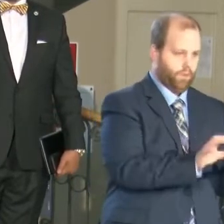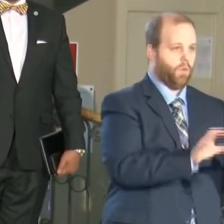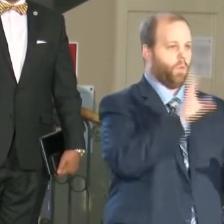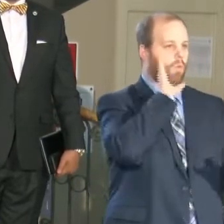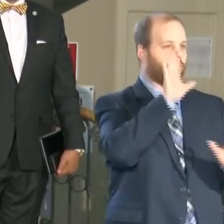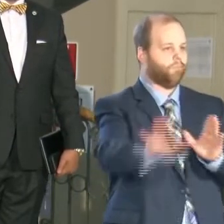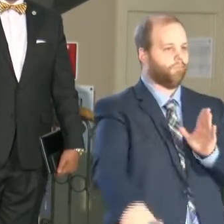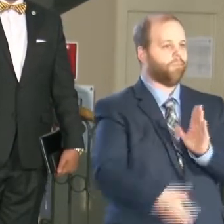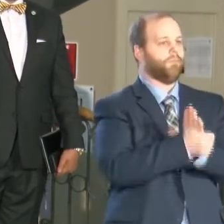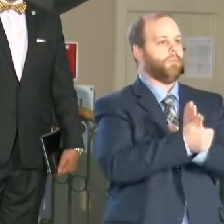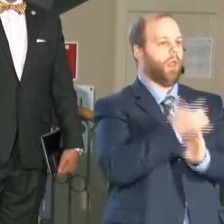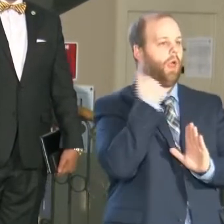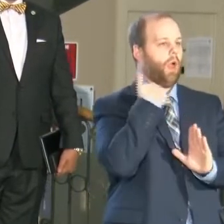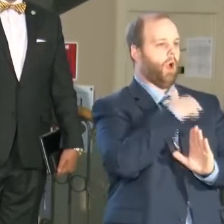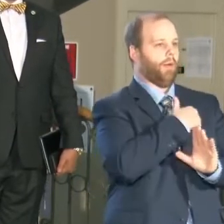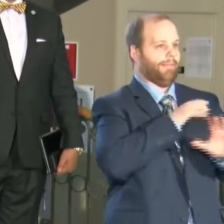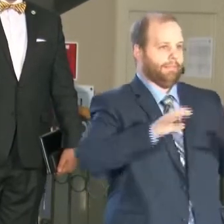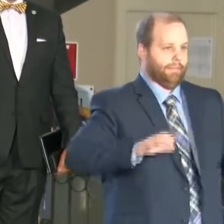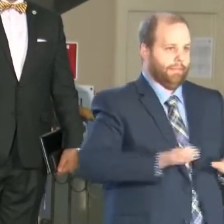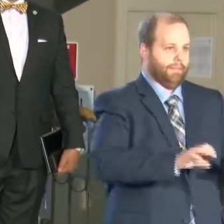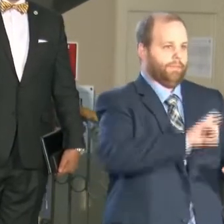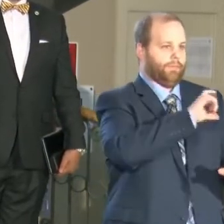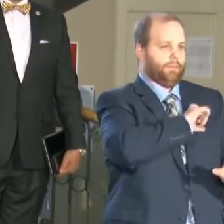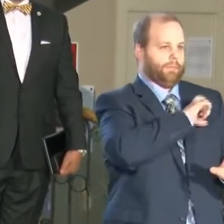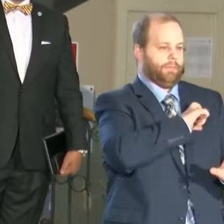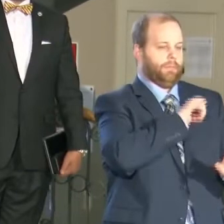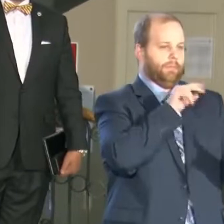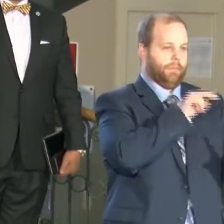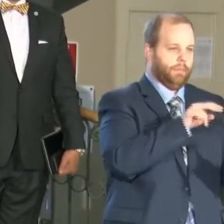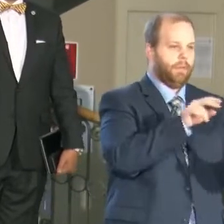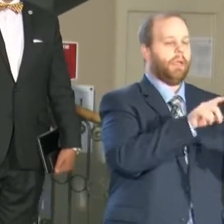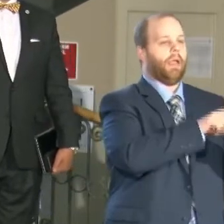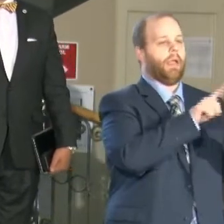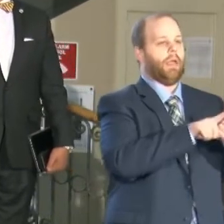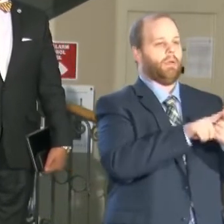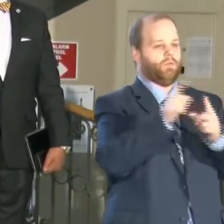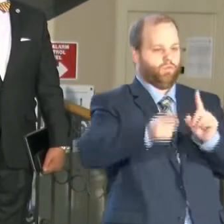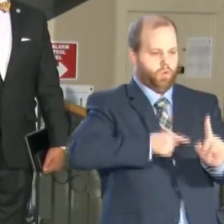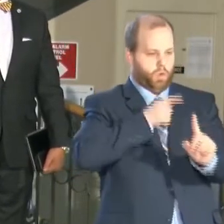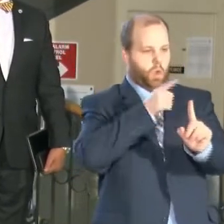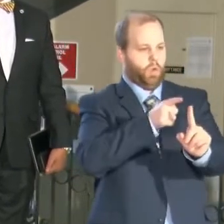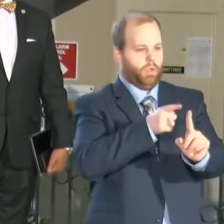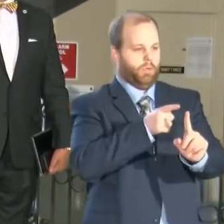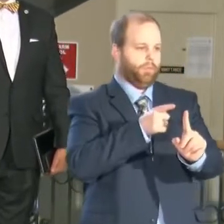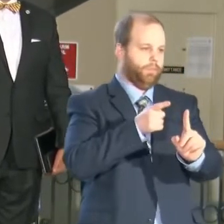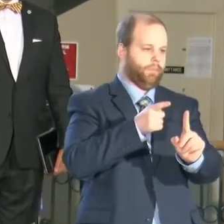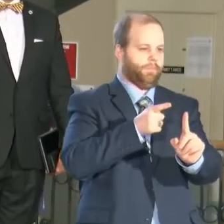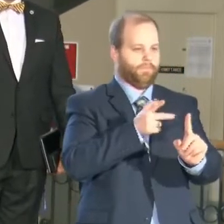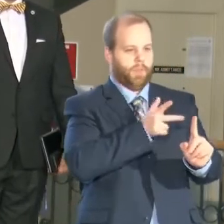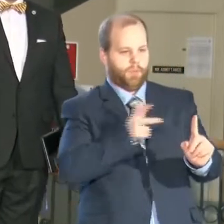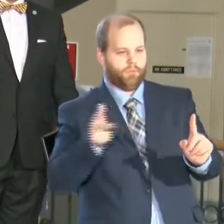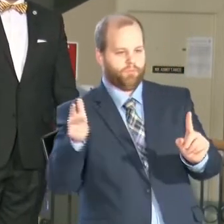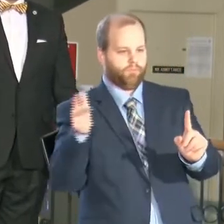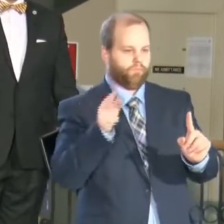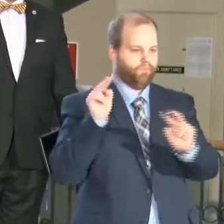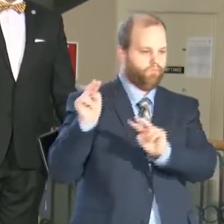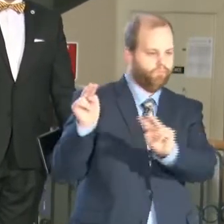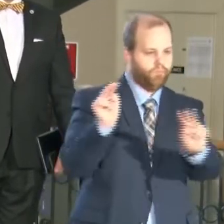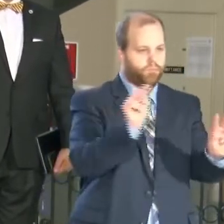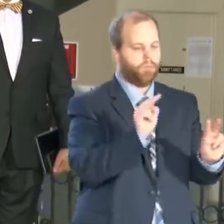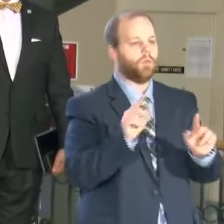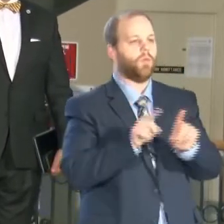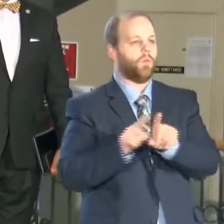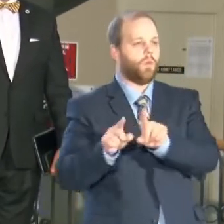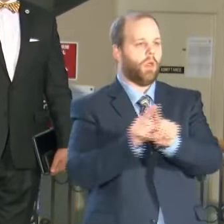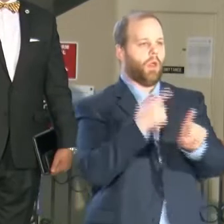policing, in addition to targeted patrols, in addition to increased presence, in addition to our streets crime unit that